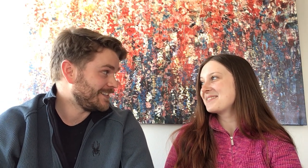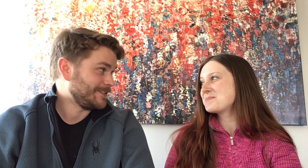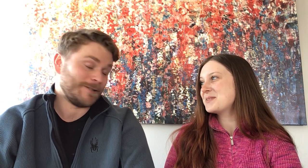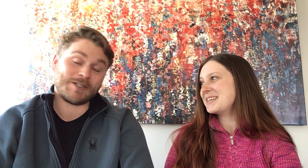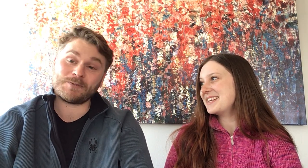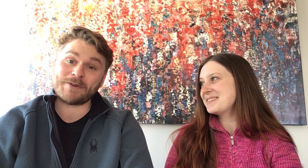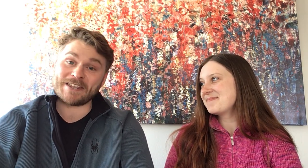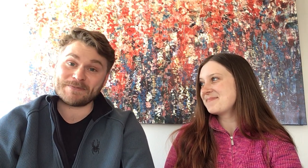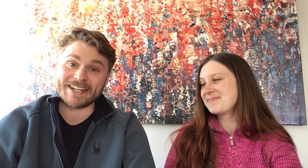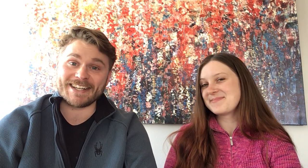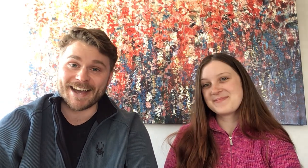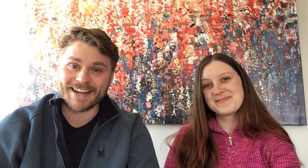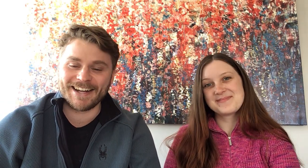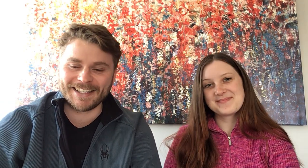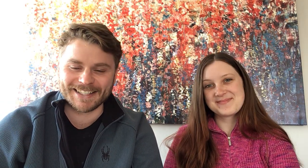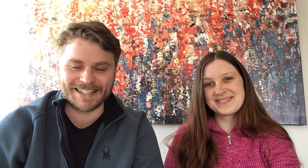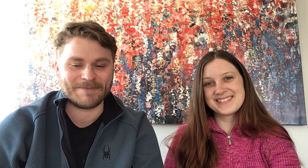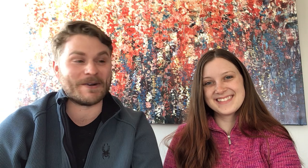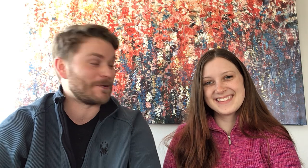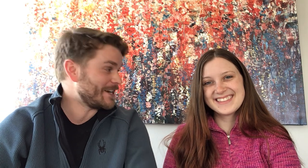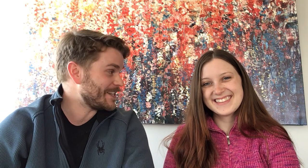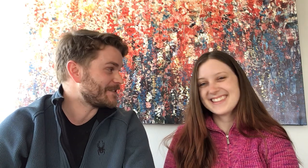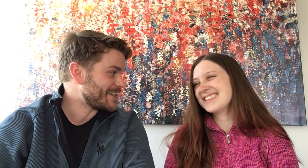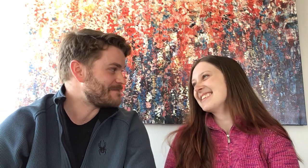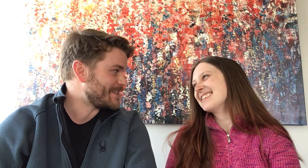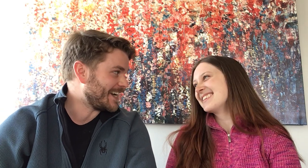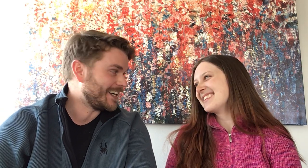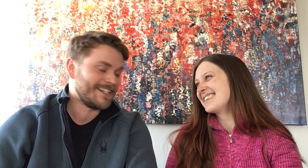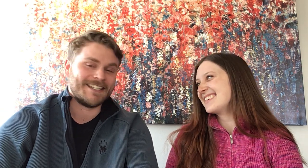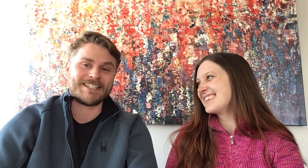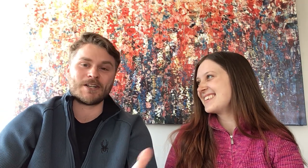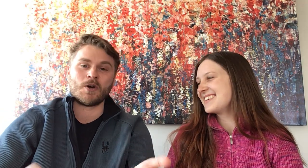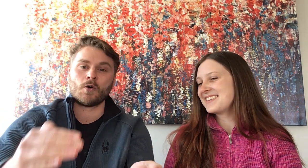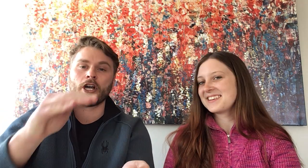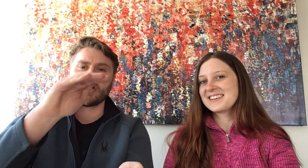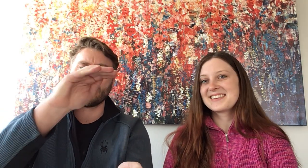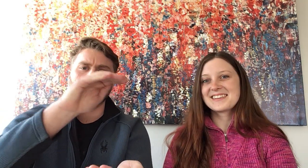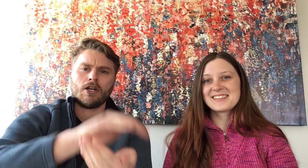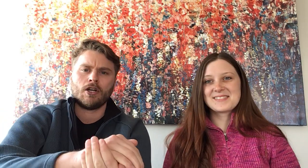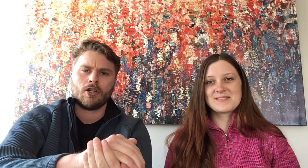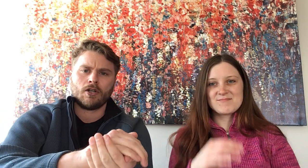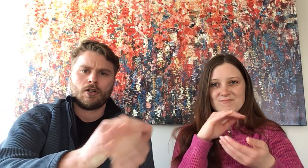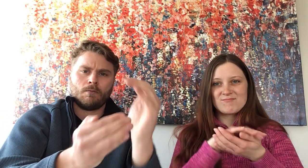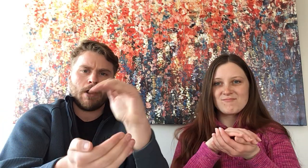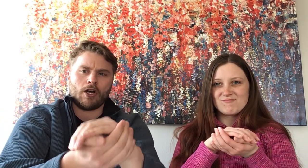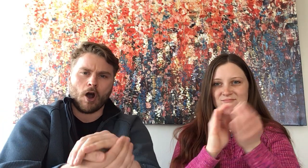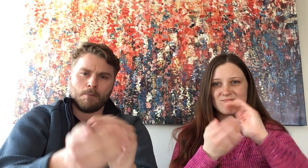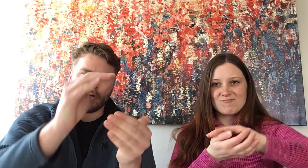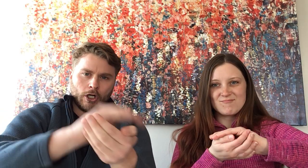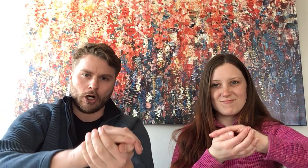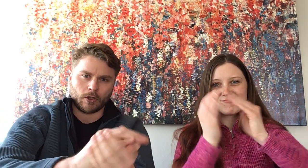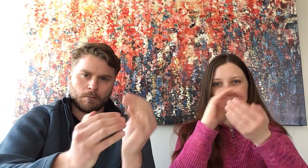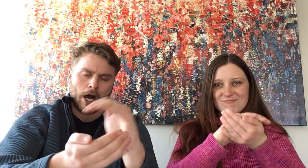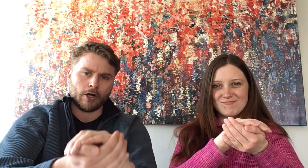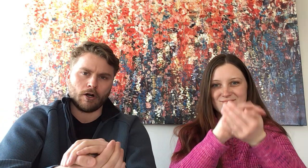Pretty. It's rather pretty, yeah. But really, really big. So we're going to make a bigger spider.